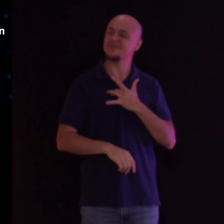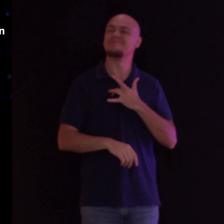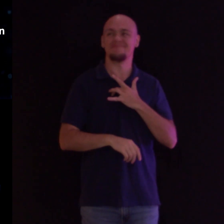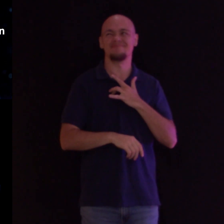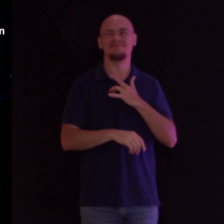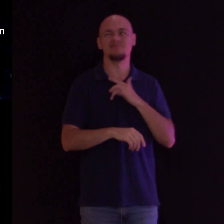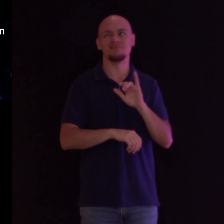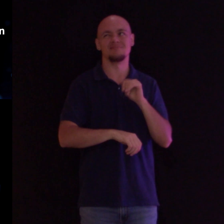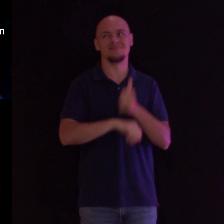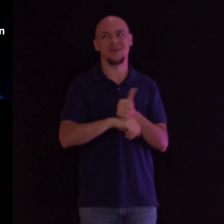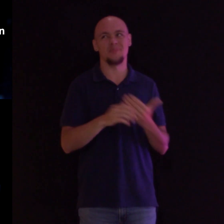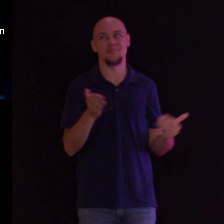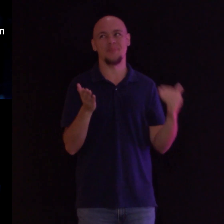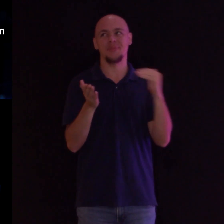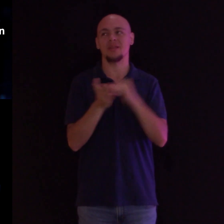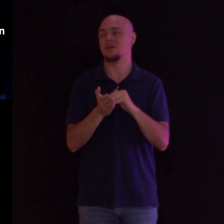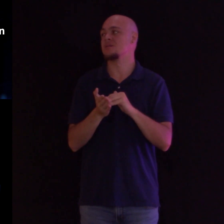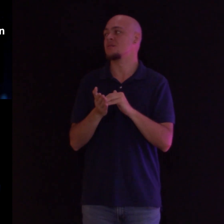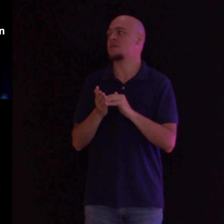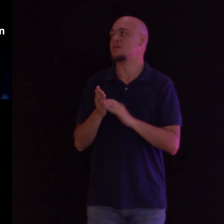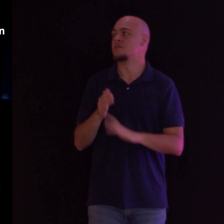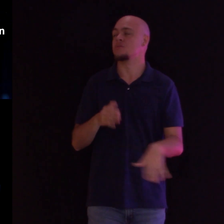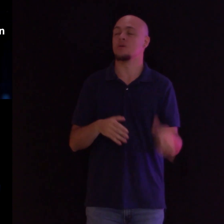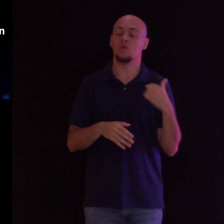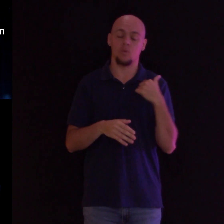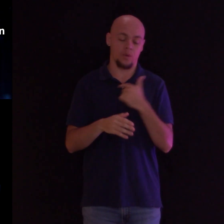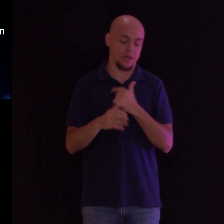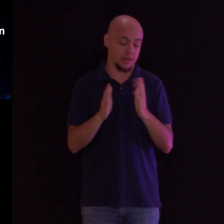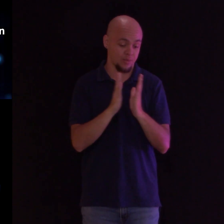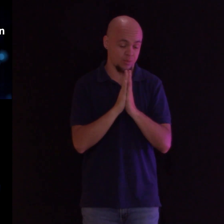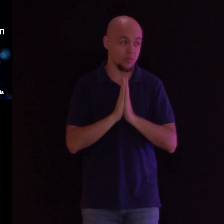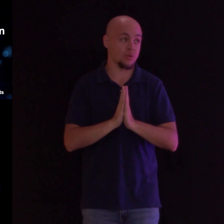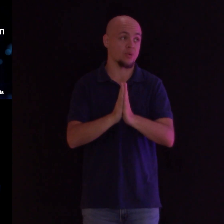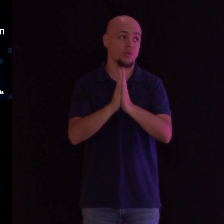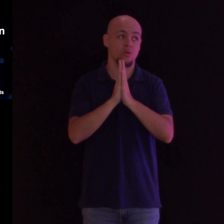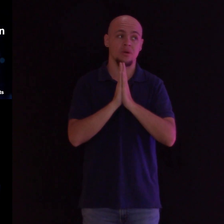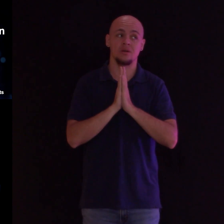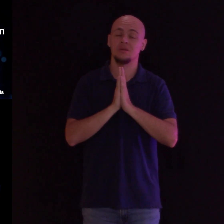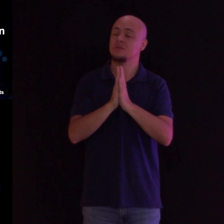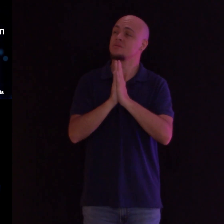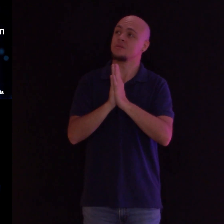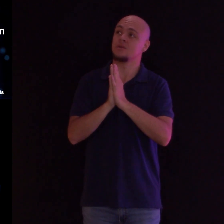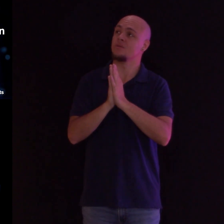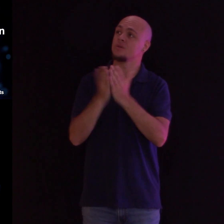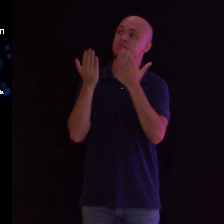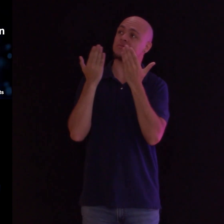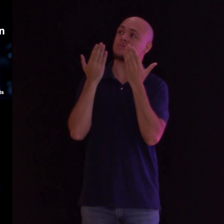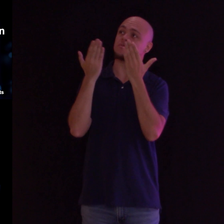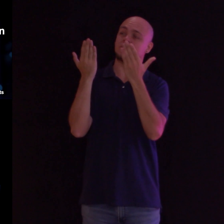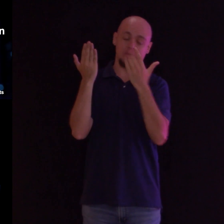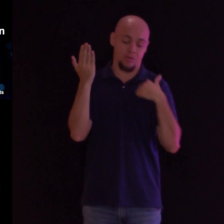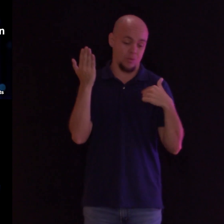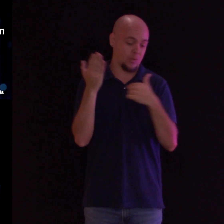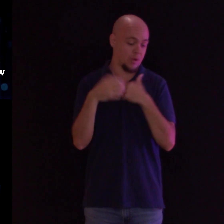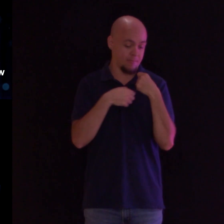Increase in us we pray, unveil while we're made